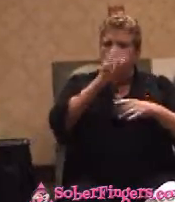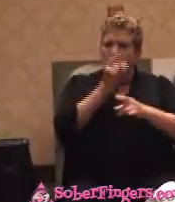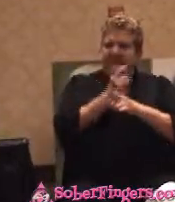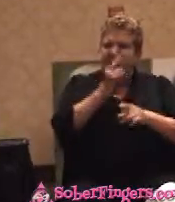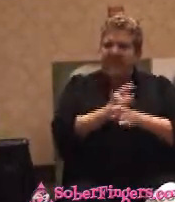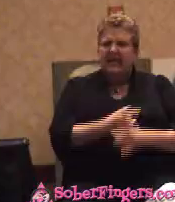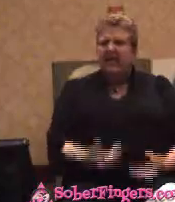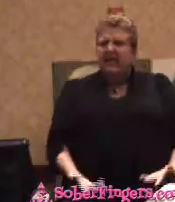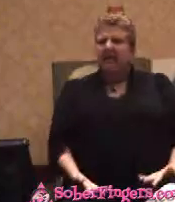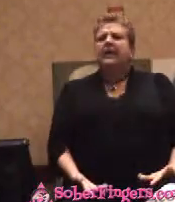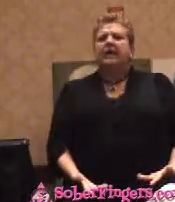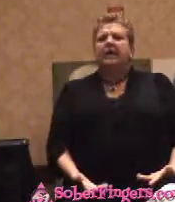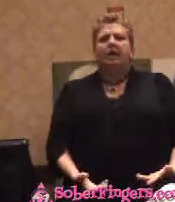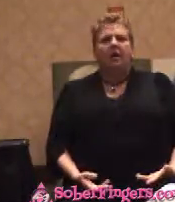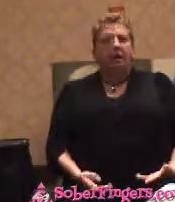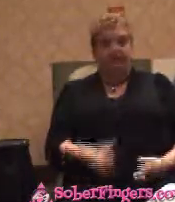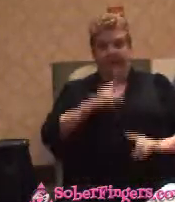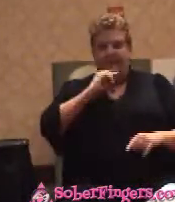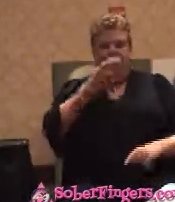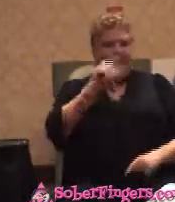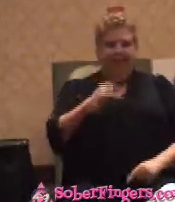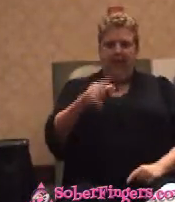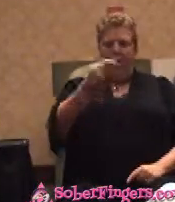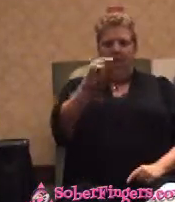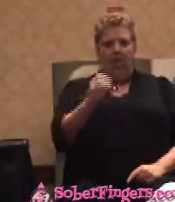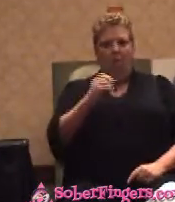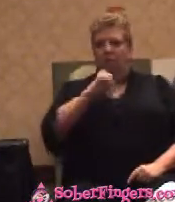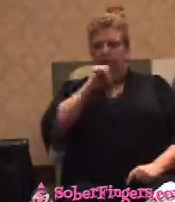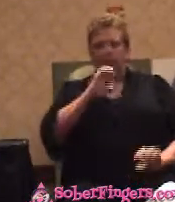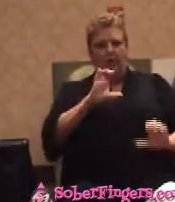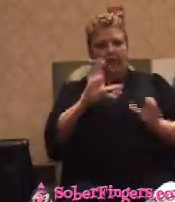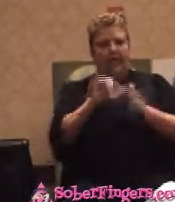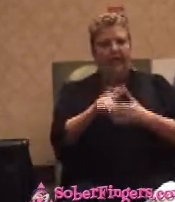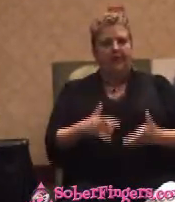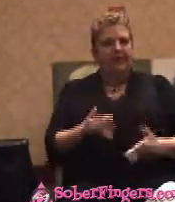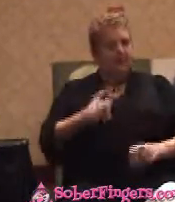My answer would say, oh, no, I'm not going to do that. I'm go to bar and drink the bottle.